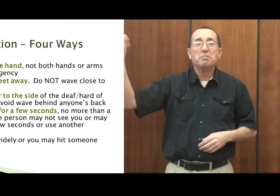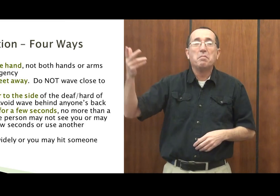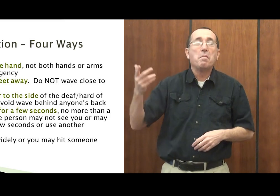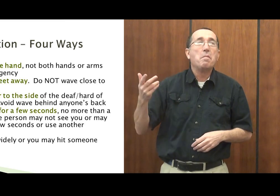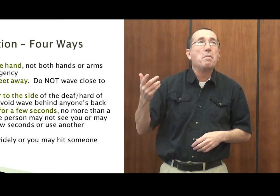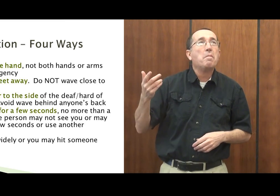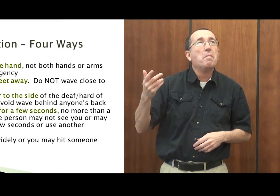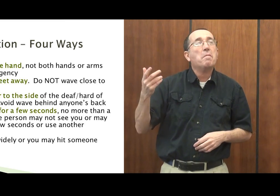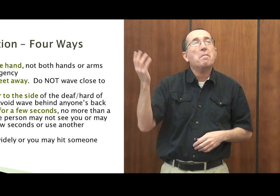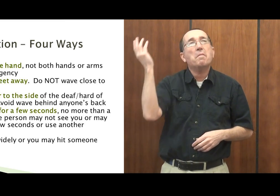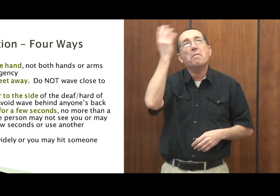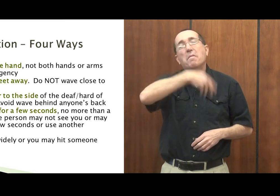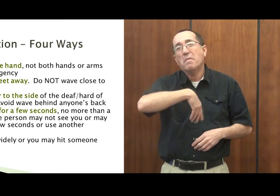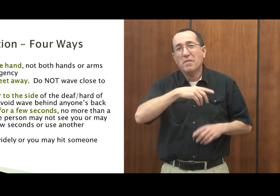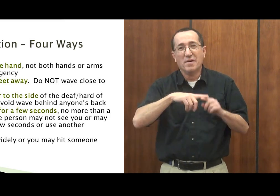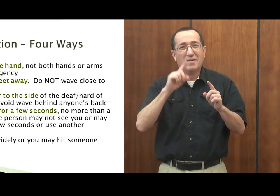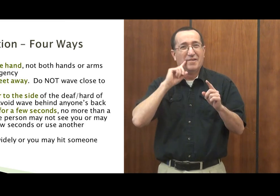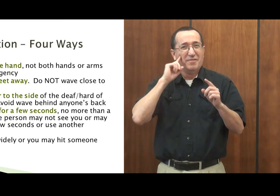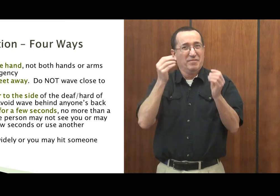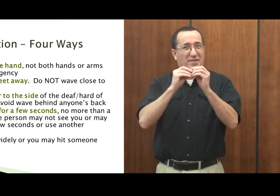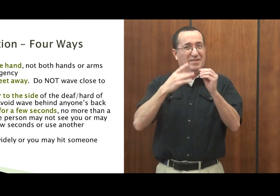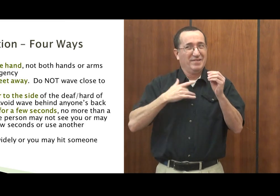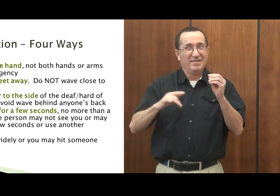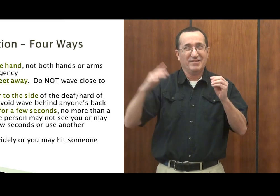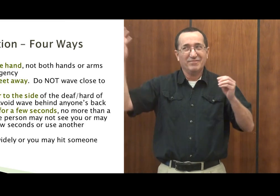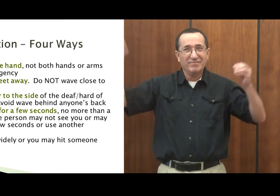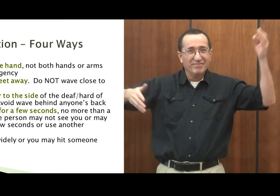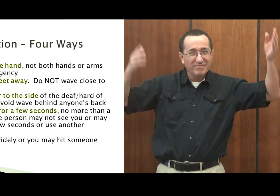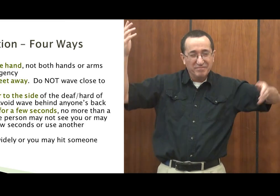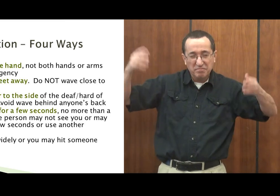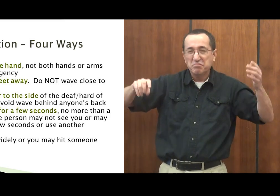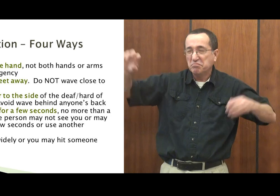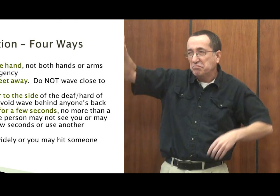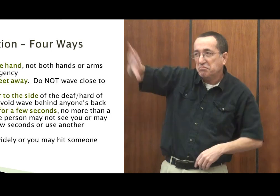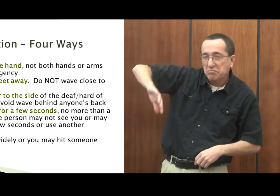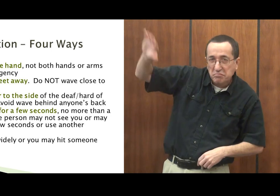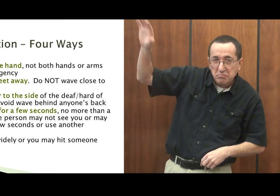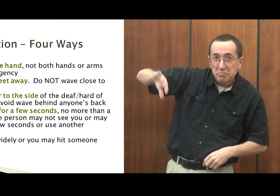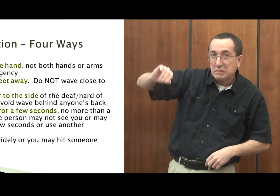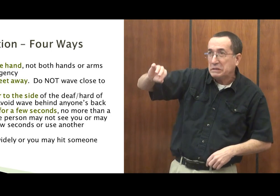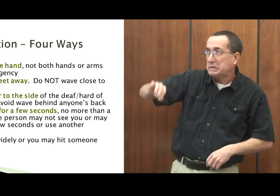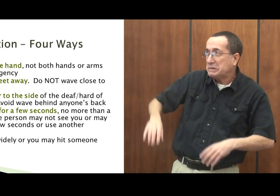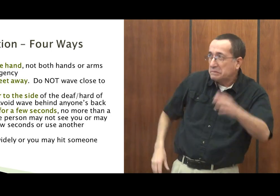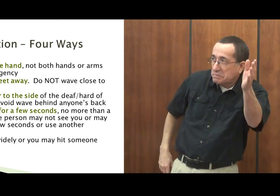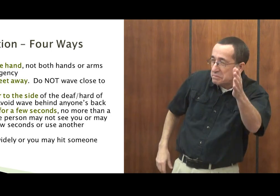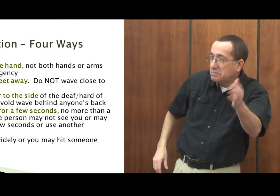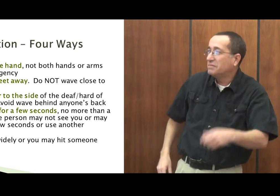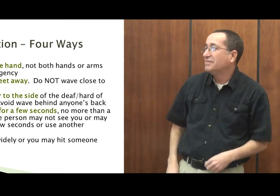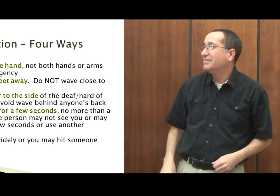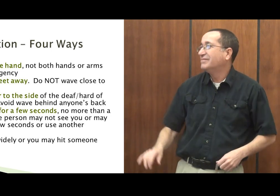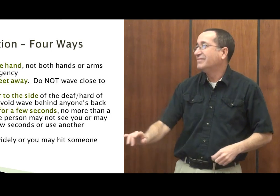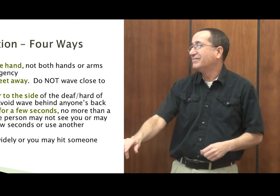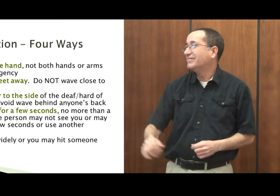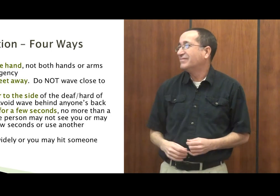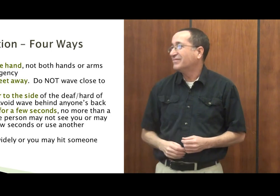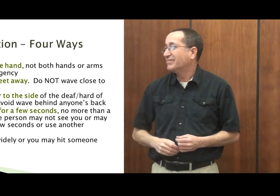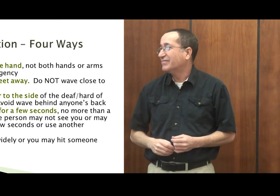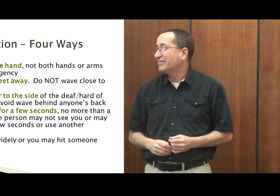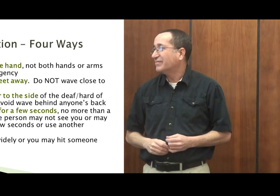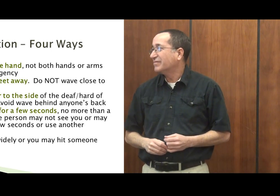using peripheral vision doesn't work so well. They don't use it as much as deaf people do. Deaf people are very keen with their